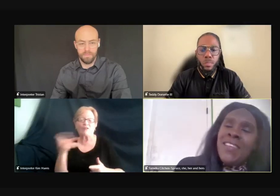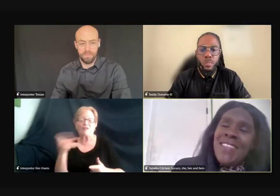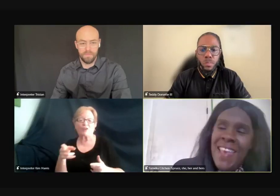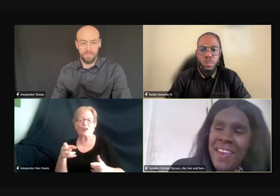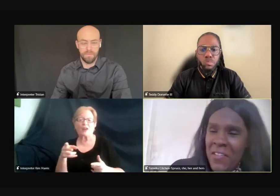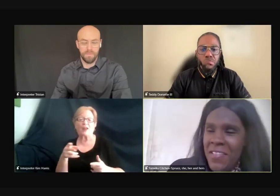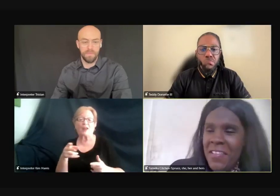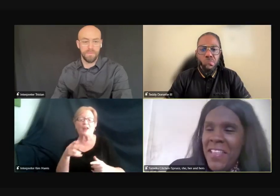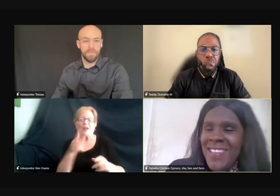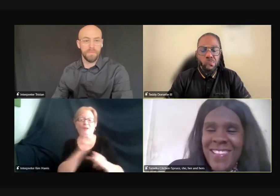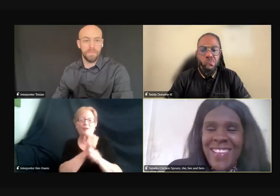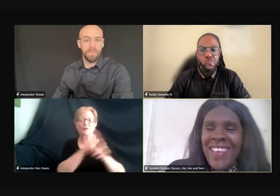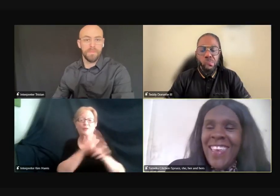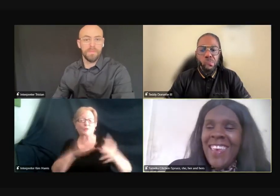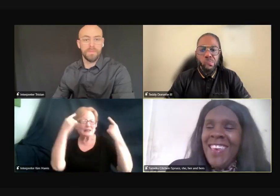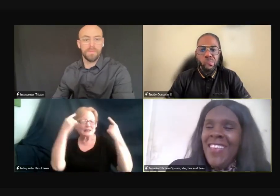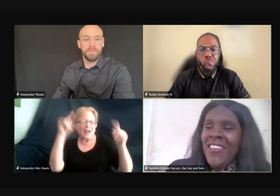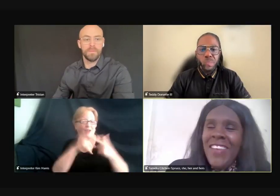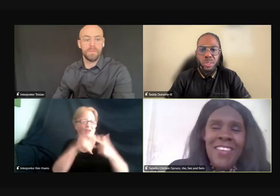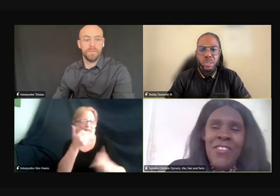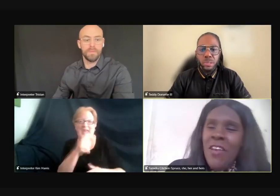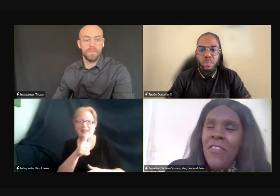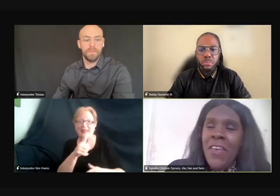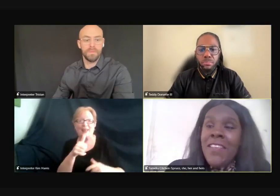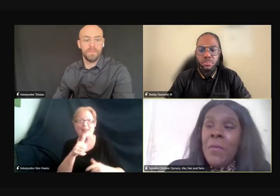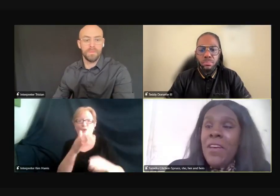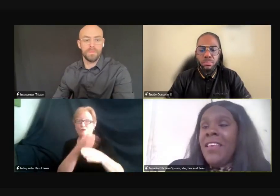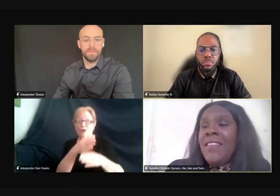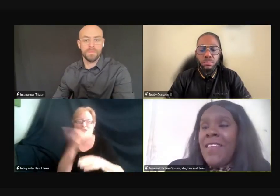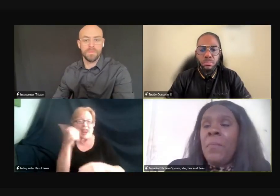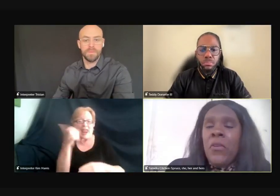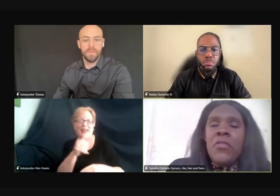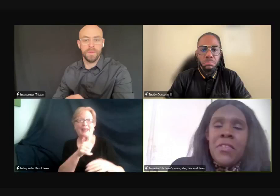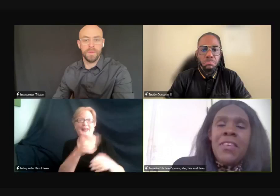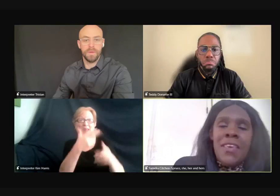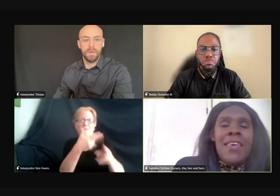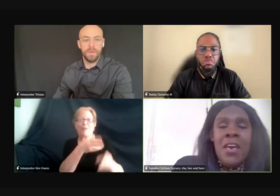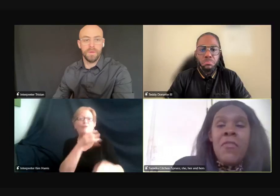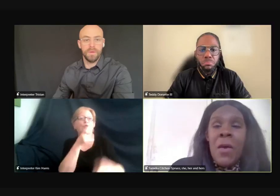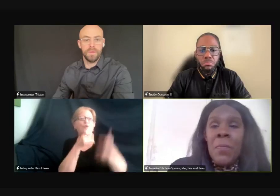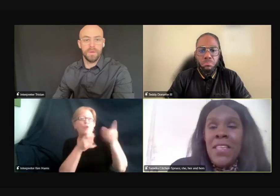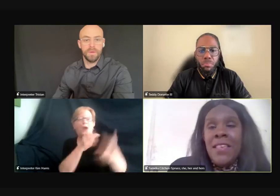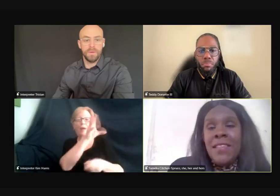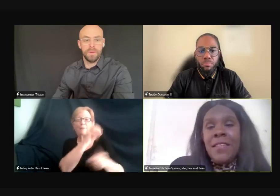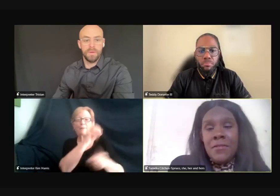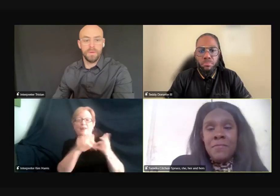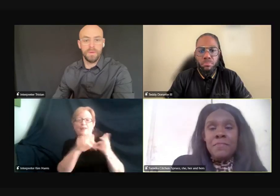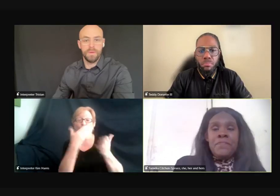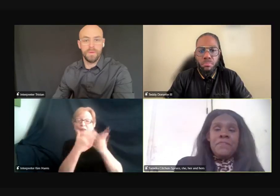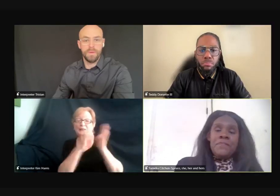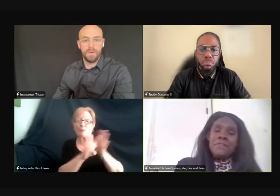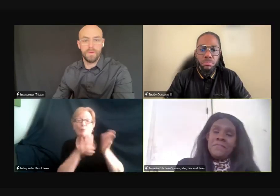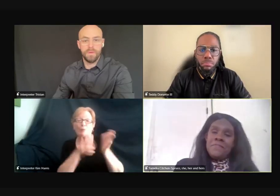to excel? So let's, you know, if you have some good examples of companies.